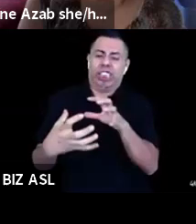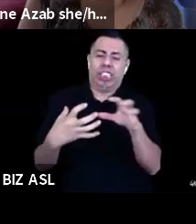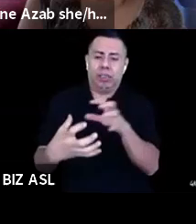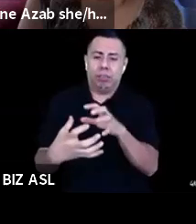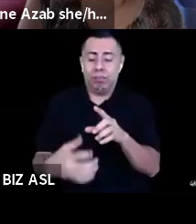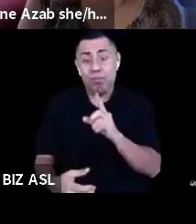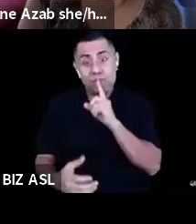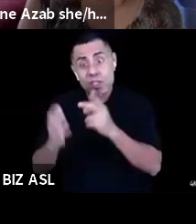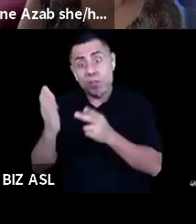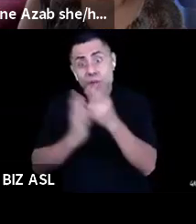Yeah. Julie.